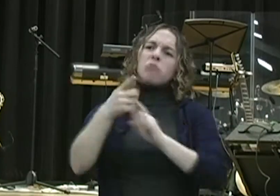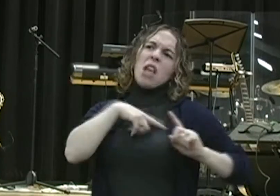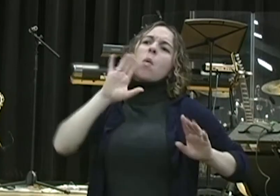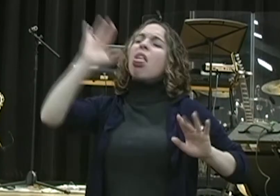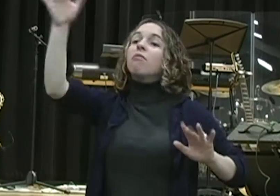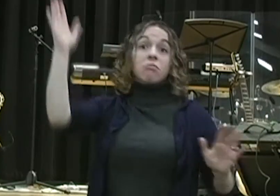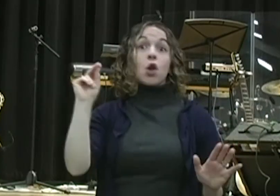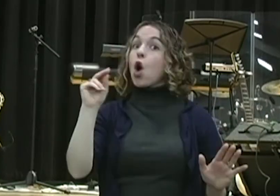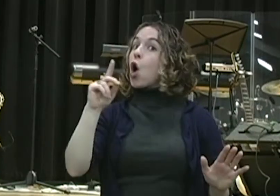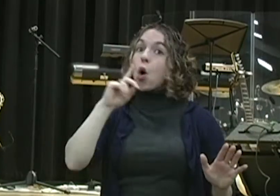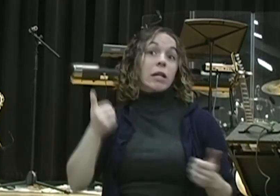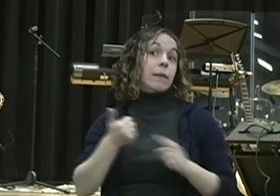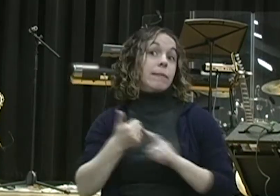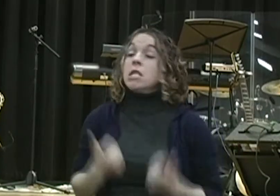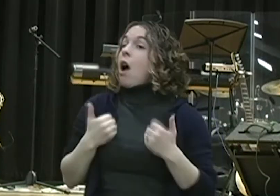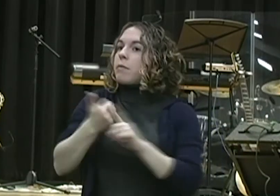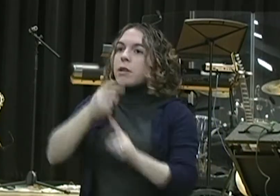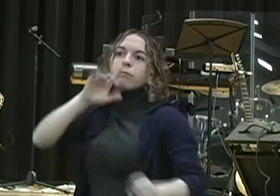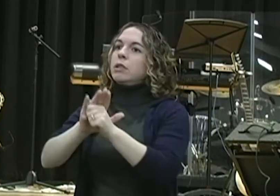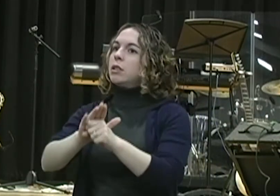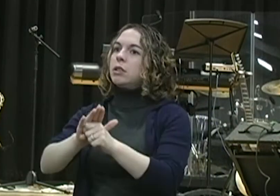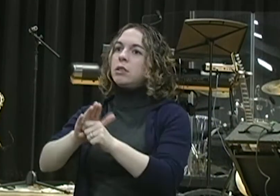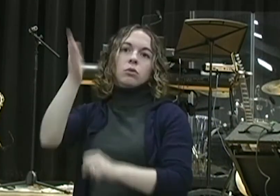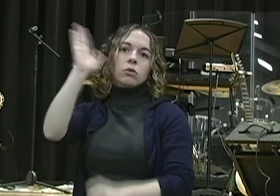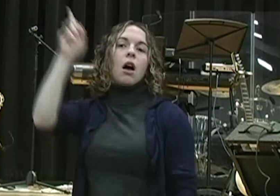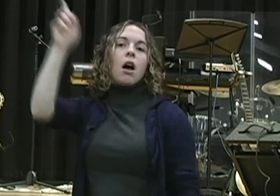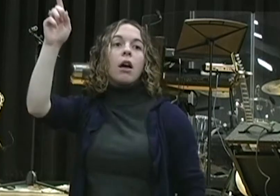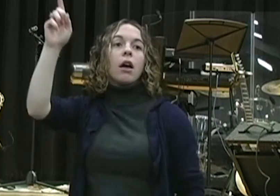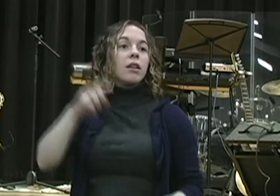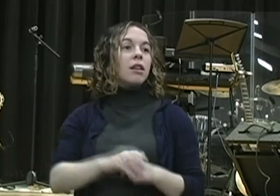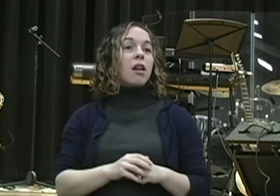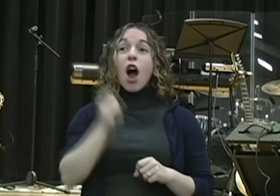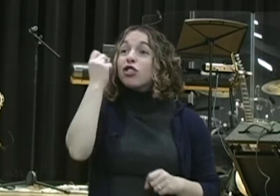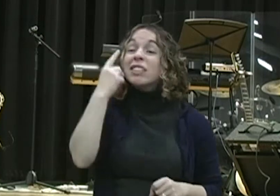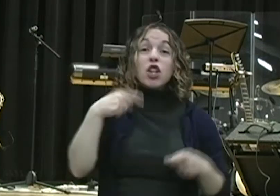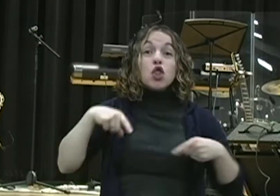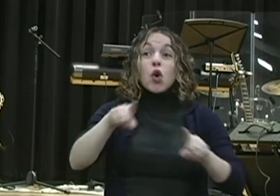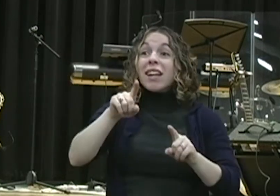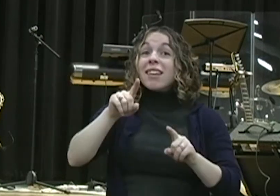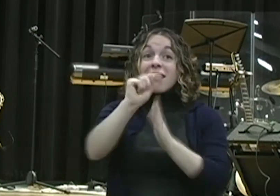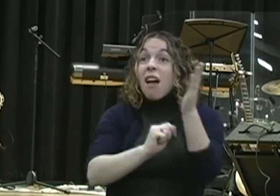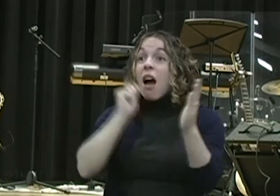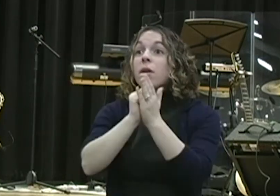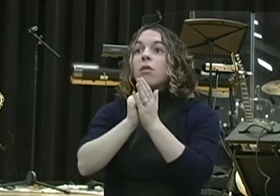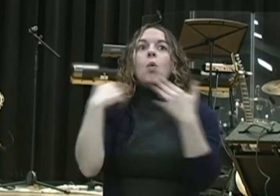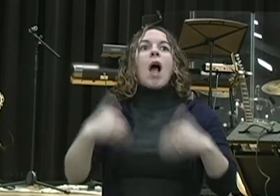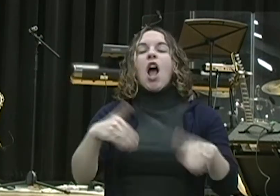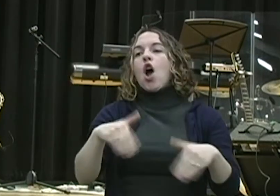he wouldn't bow to the ways of the world, to the pressure of his culture. As a young man, he decided to follow his